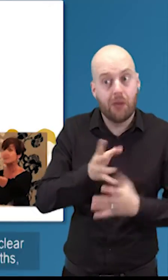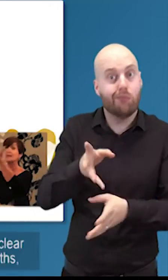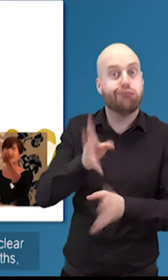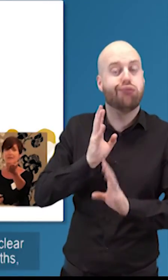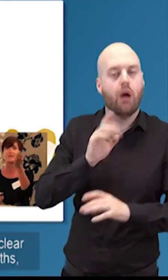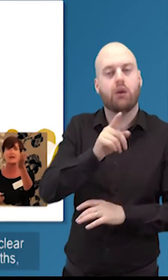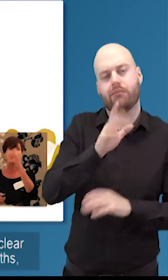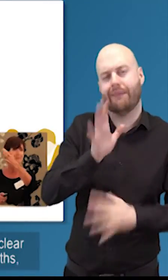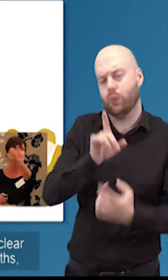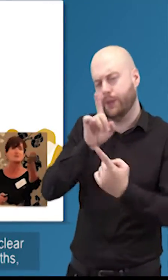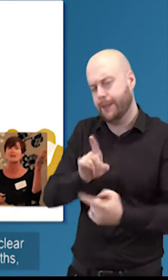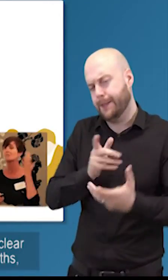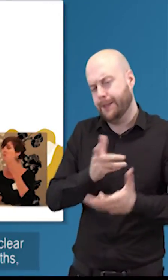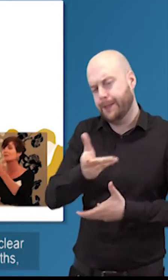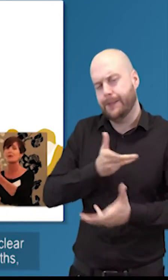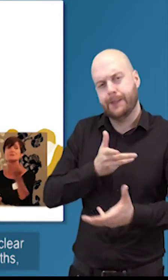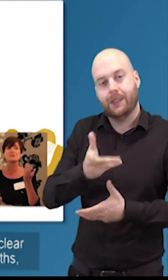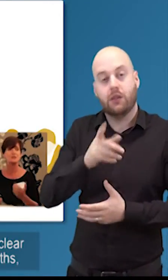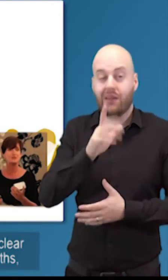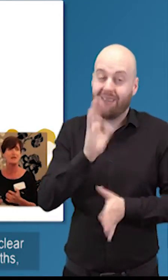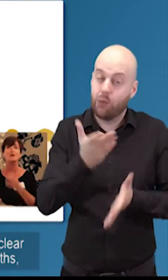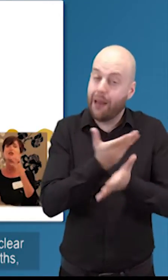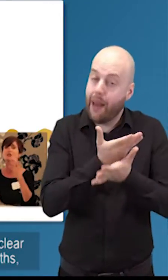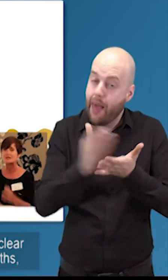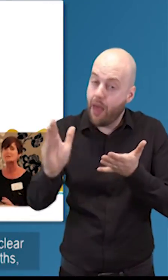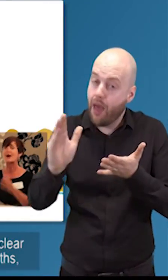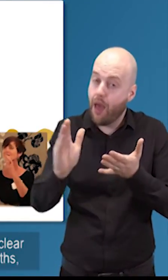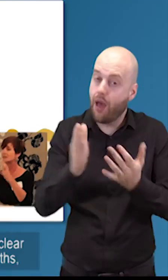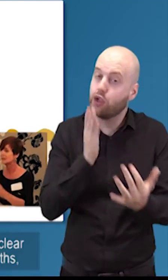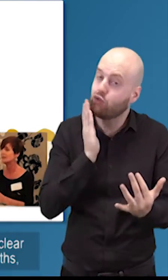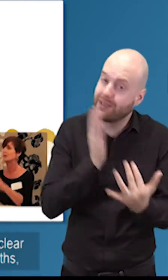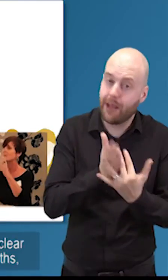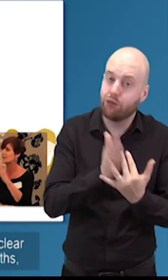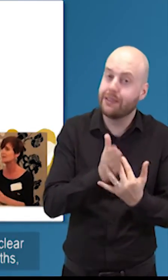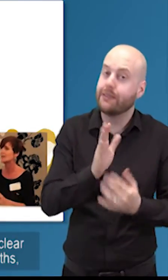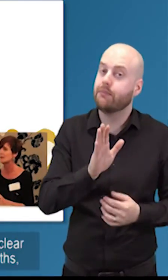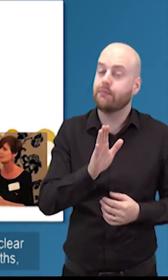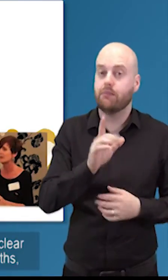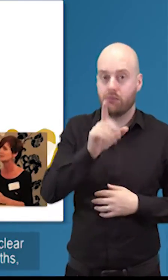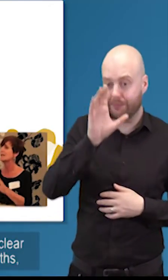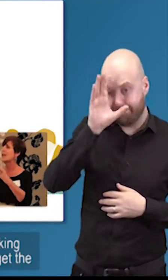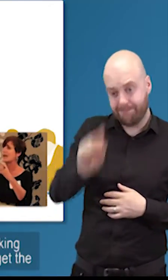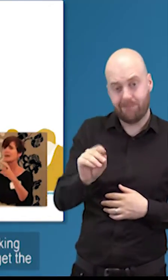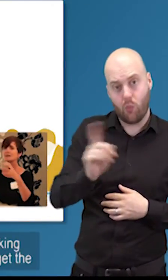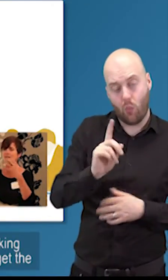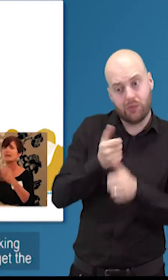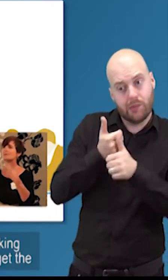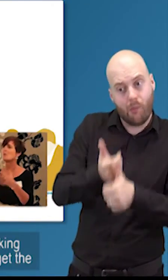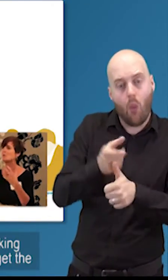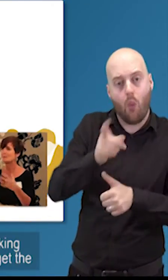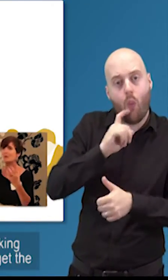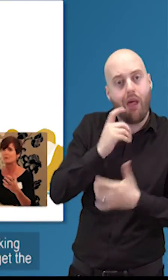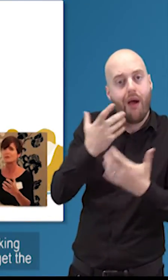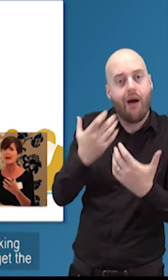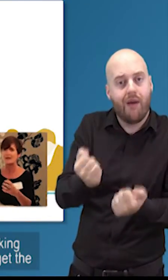and and being i think that message that came through loud and clear just now transparent clear busting about the myths letting